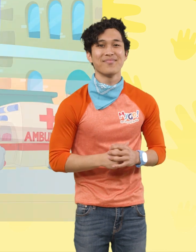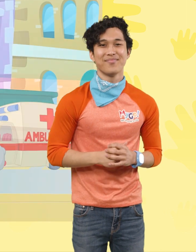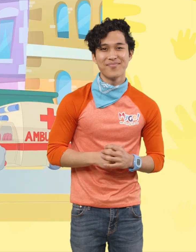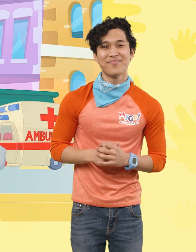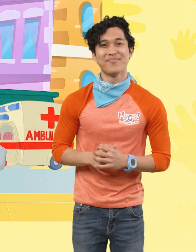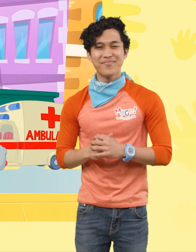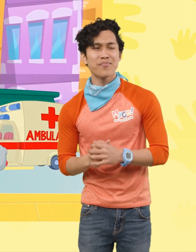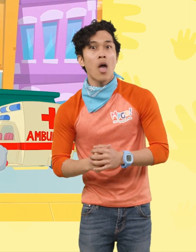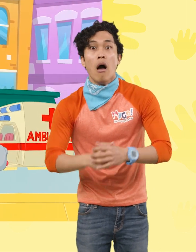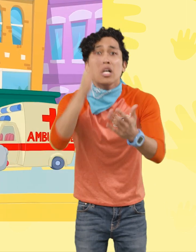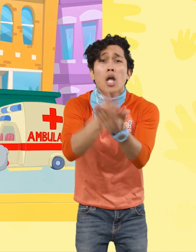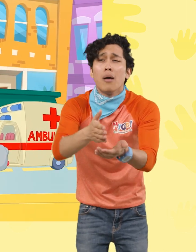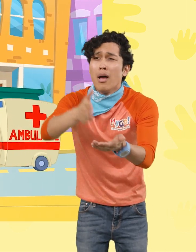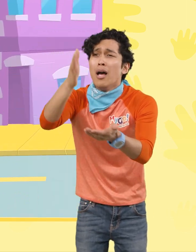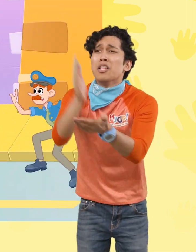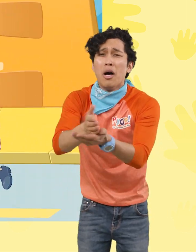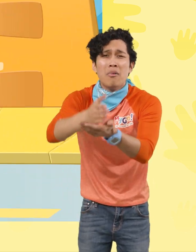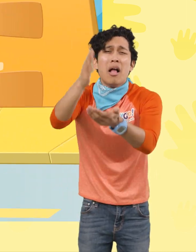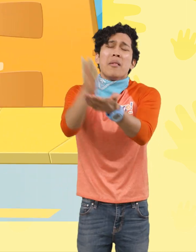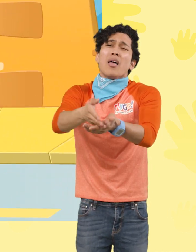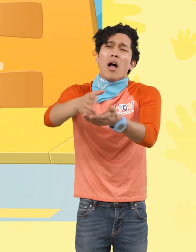Stop it Right there